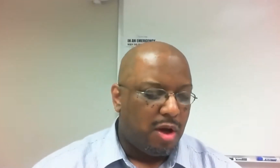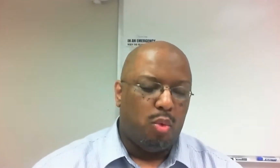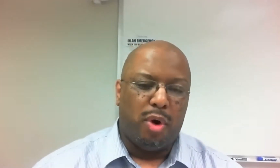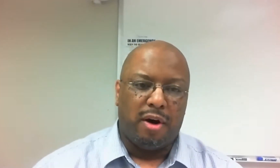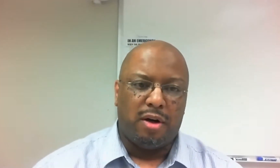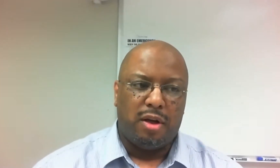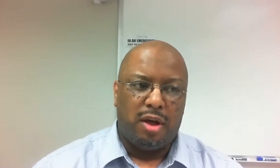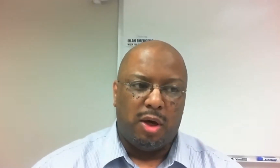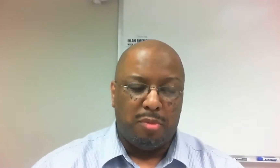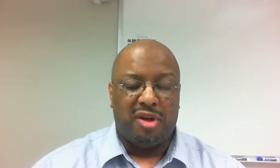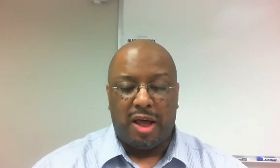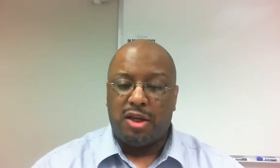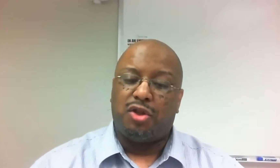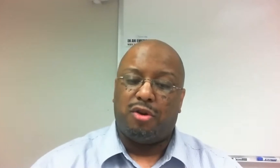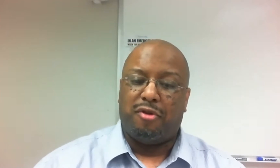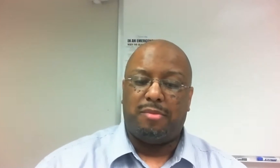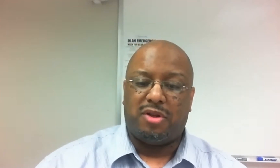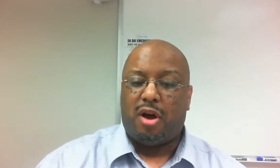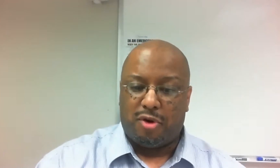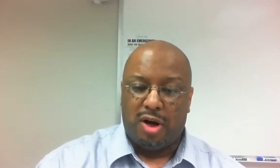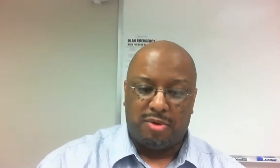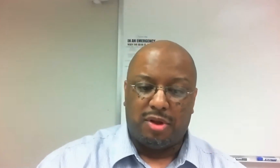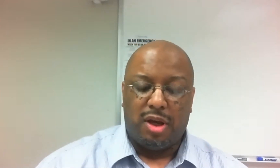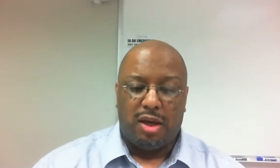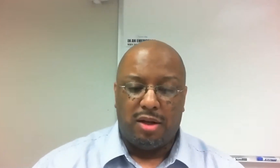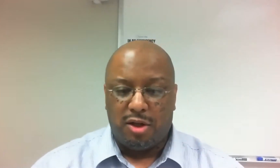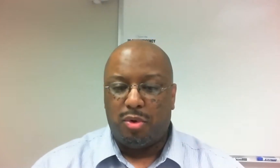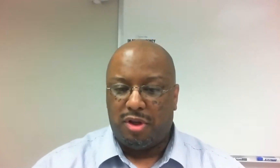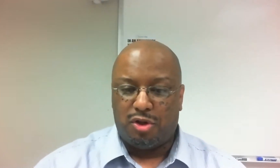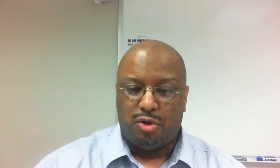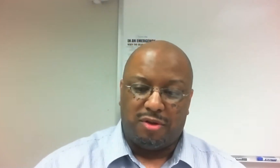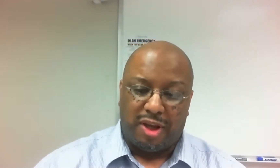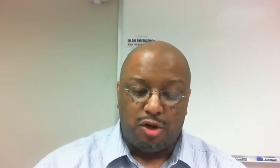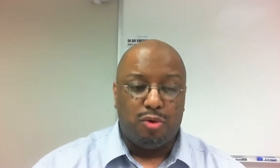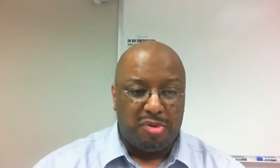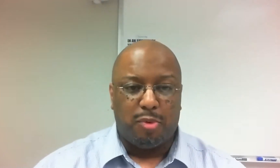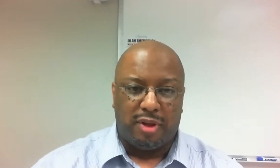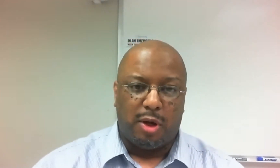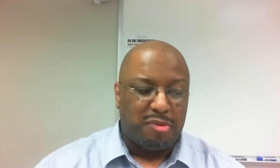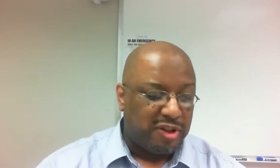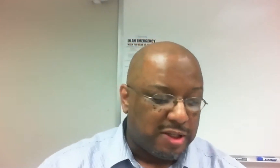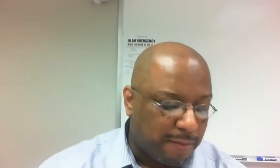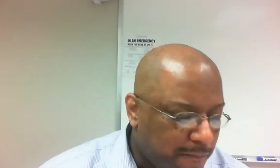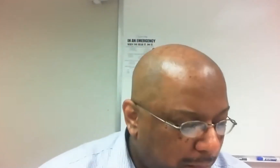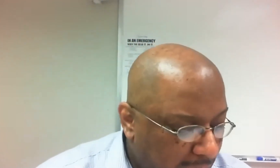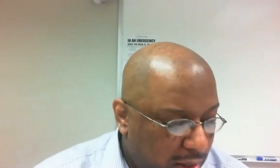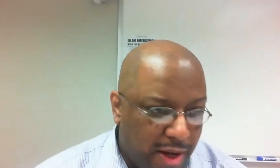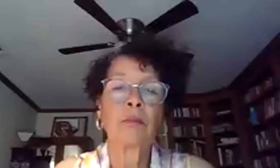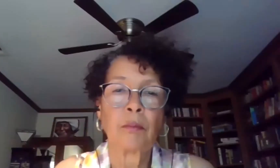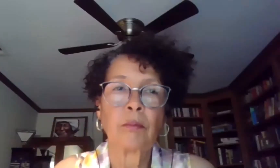Where it would be a lot easier for them to solve crimes and to deal with issues if they knew the people that they were policing.